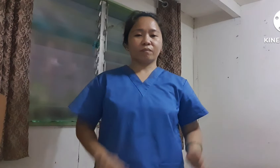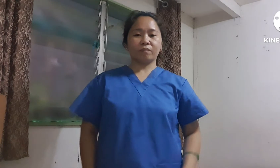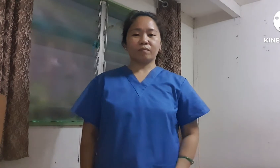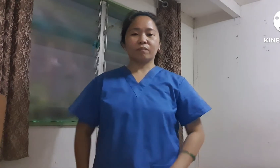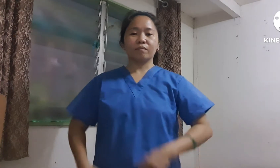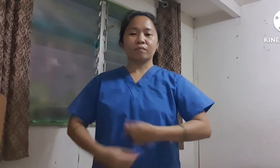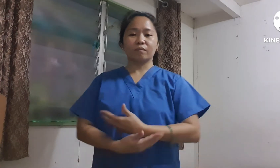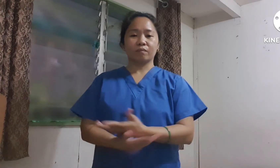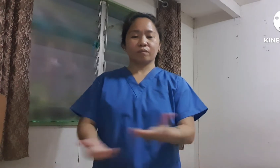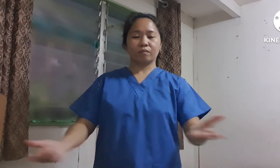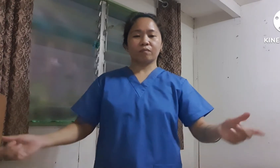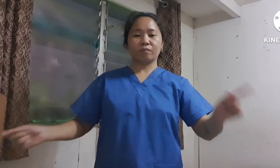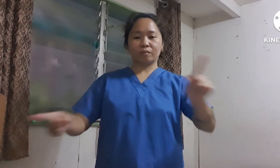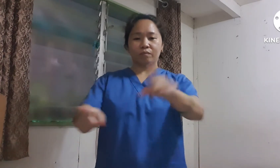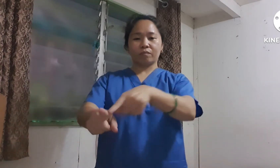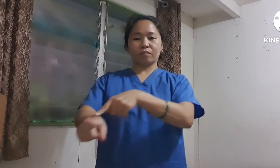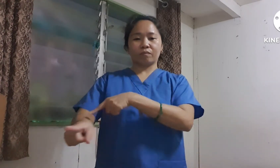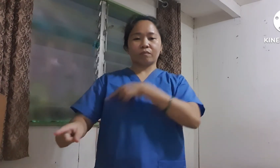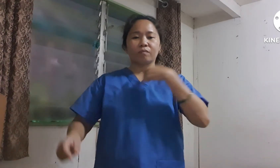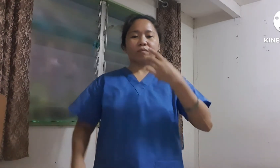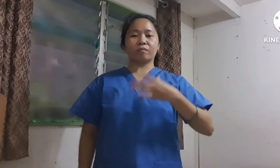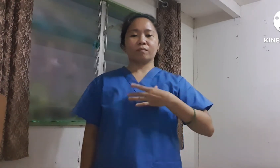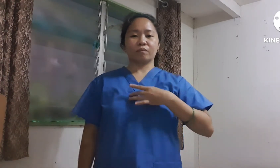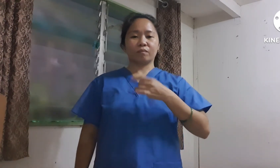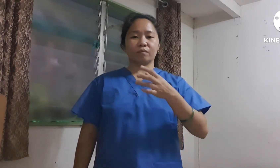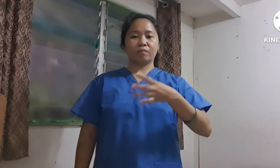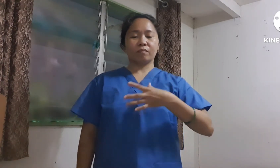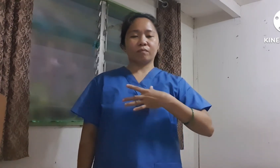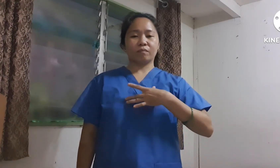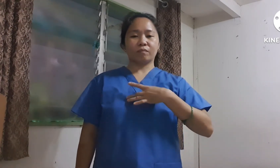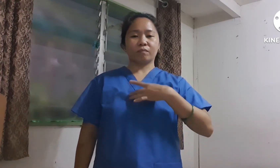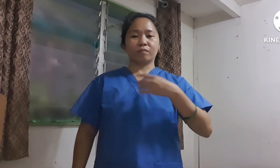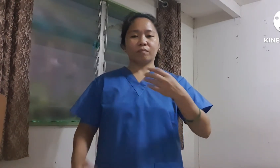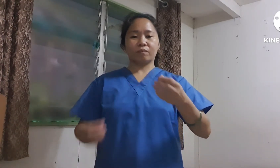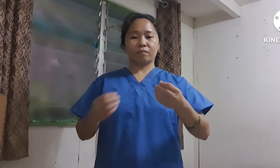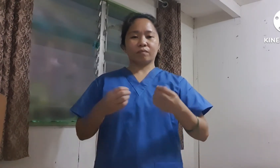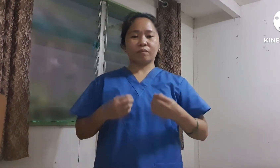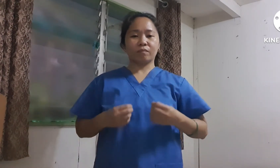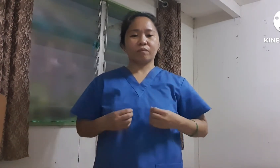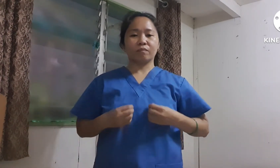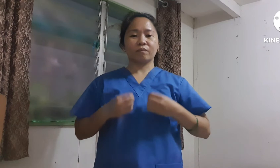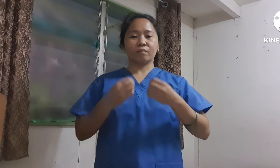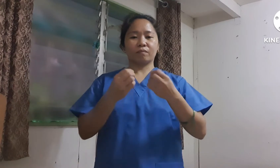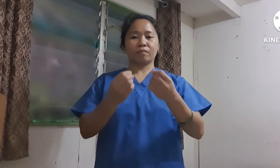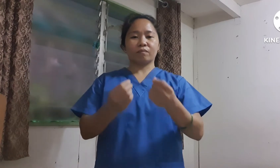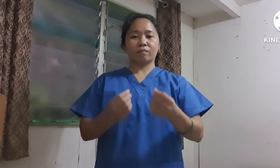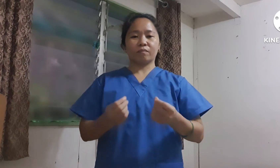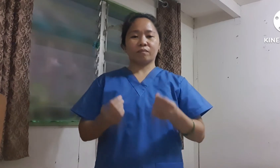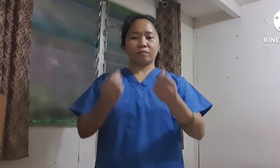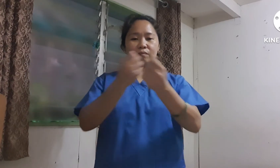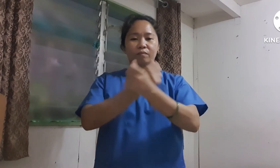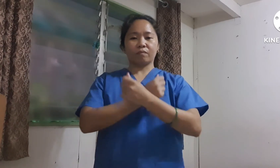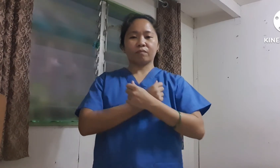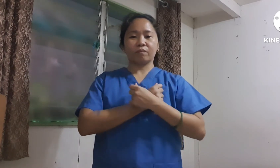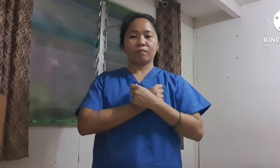What took you so long to make me feel? I can give up so